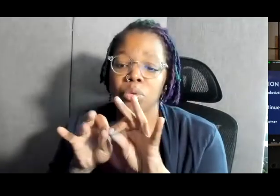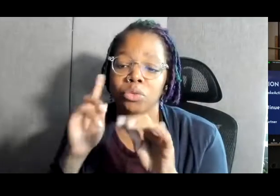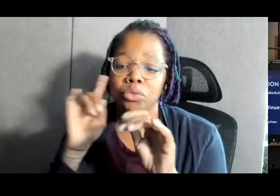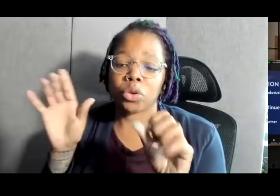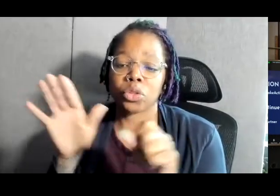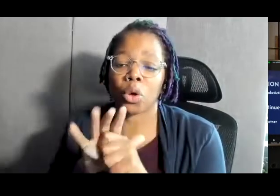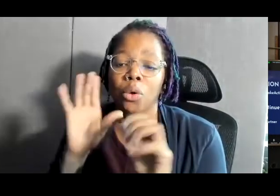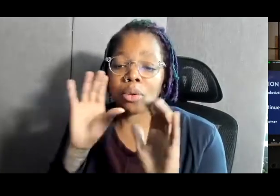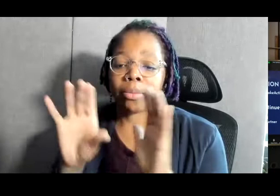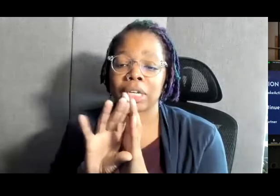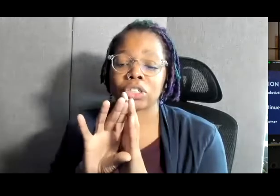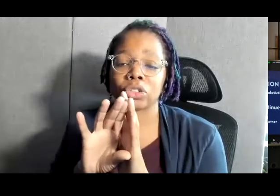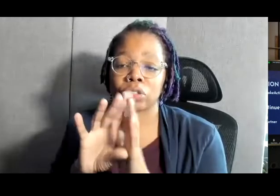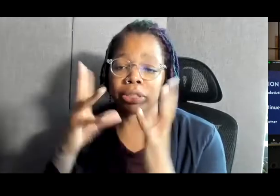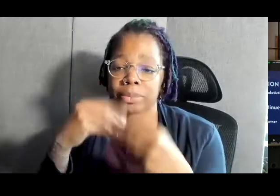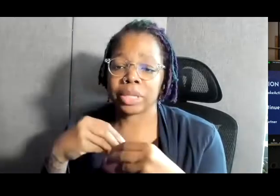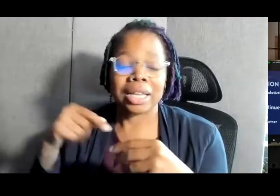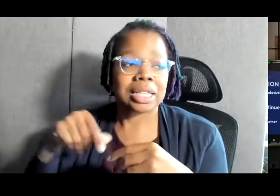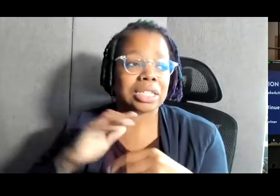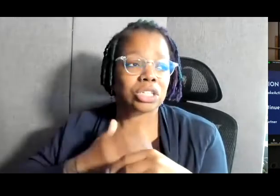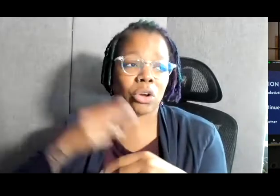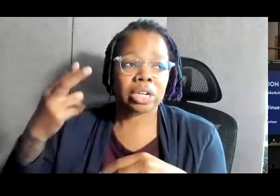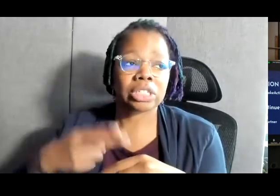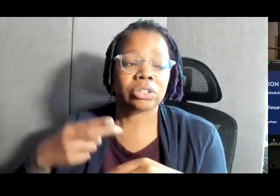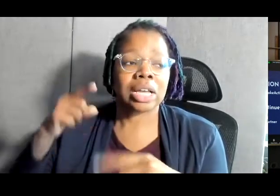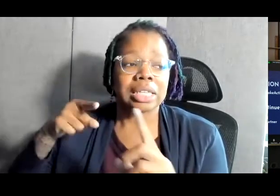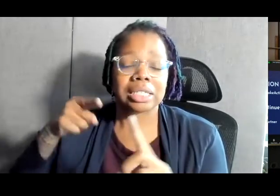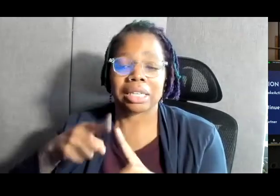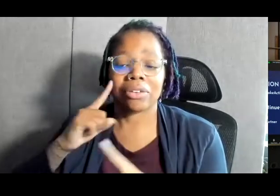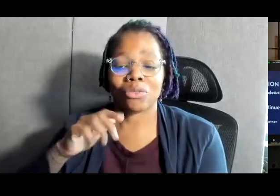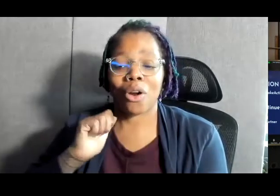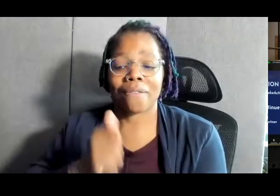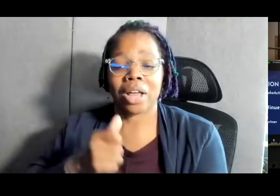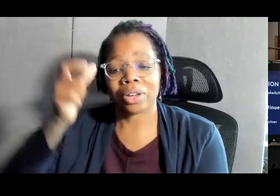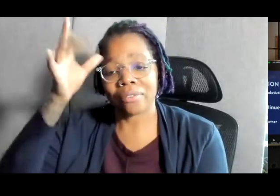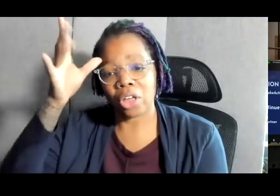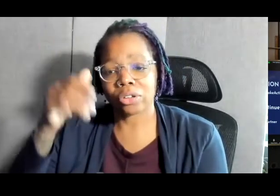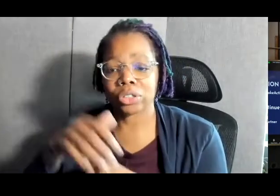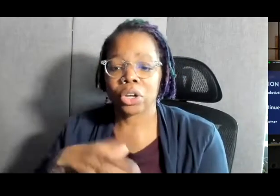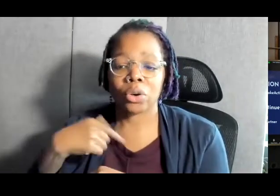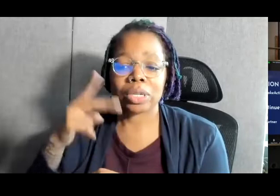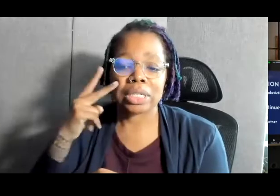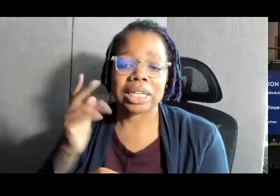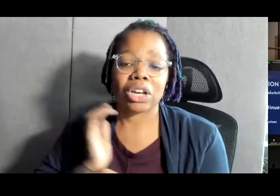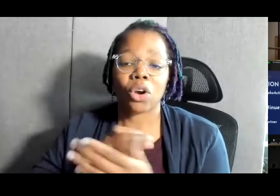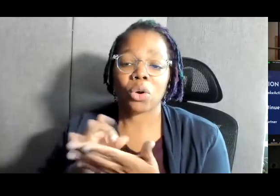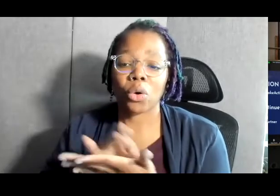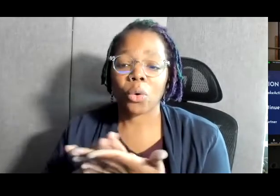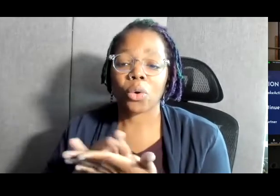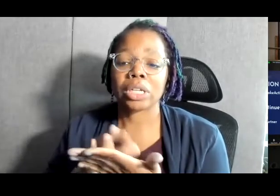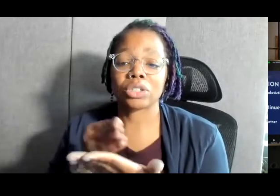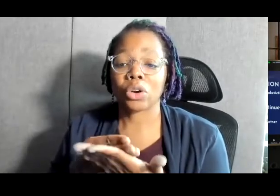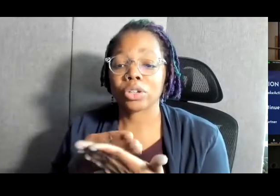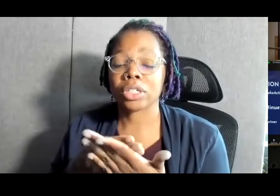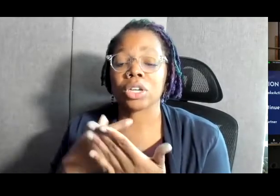picture's richness. This is our history, and this was the intent of our founding fathers. We see it on our coins, on our currency,